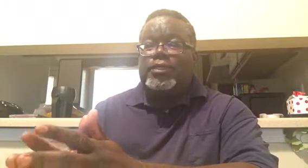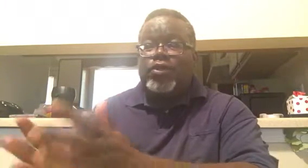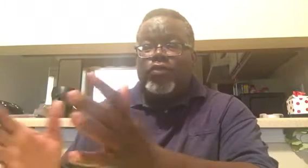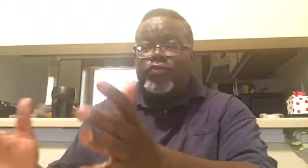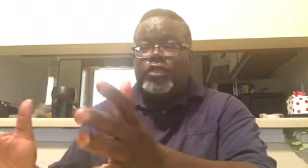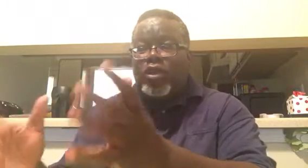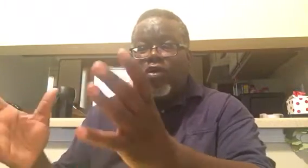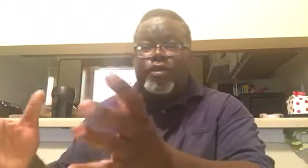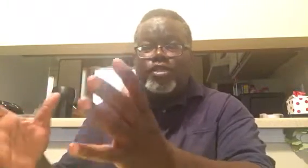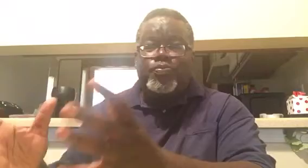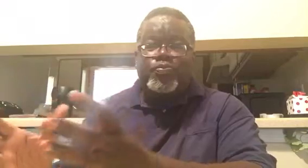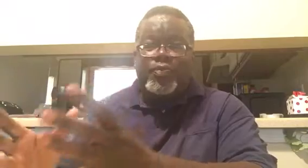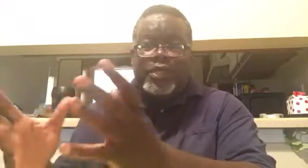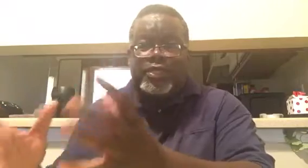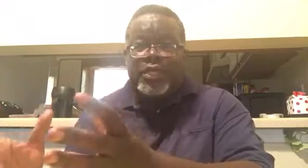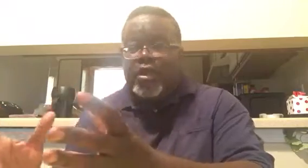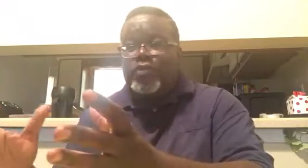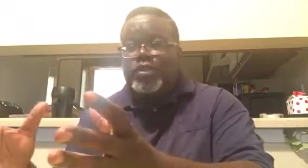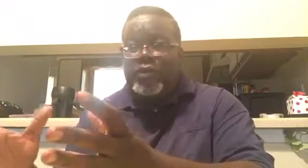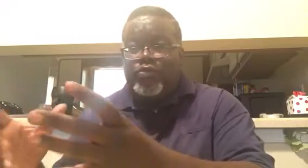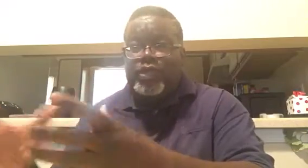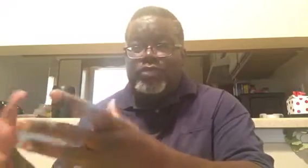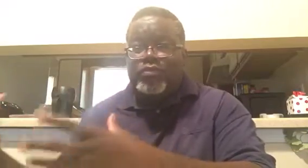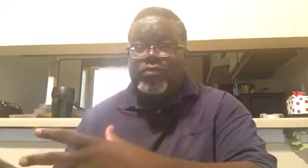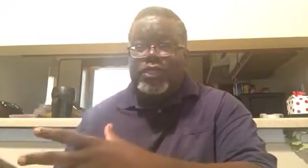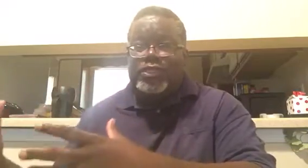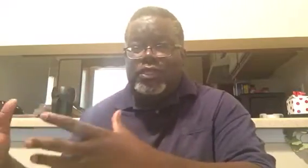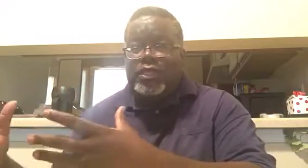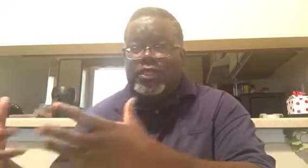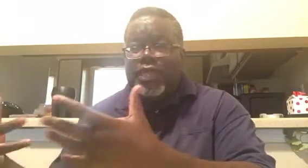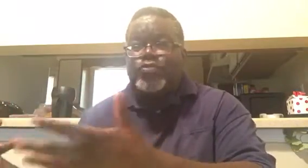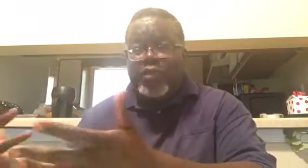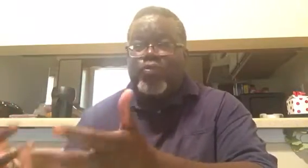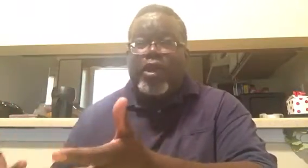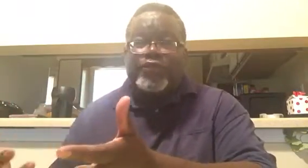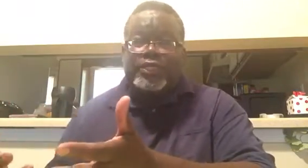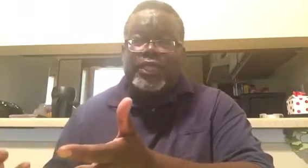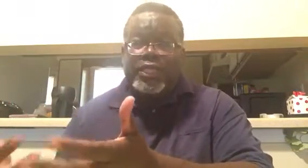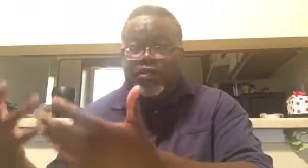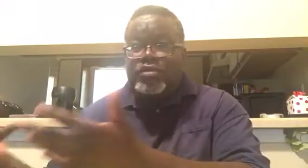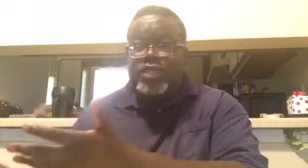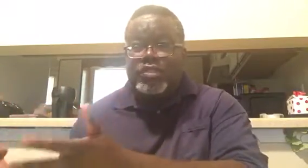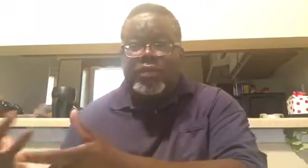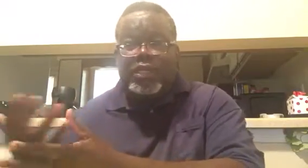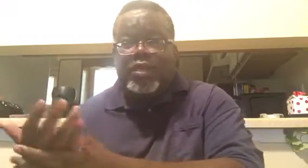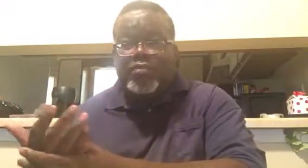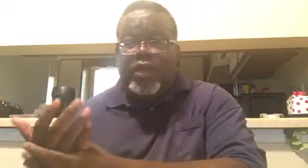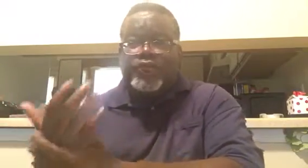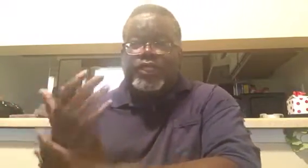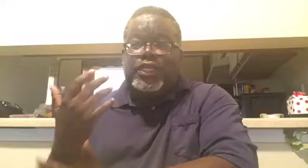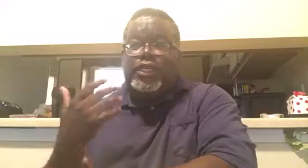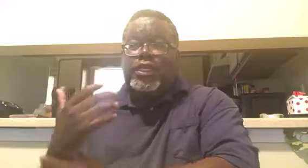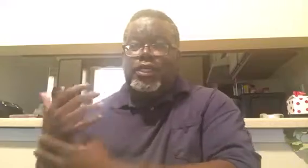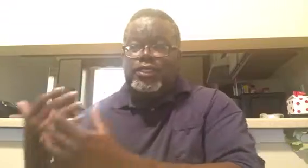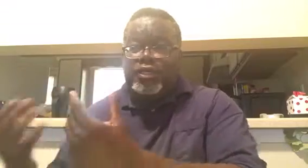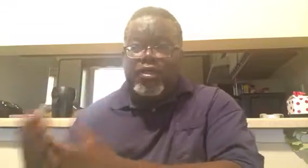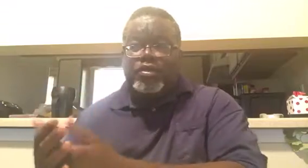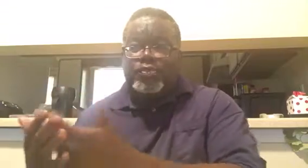so she always speaks encouragement, which, which that's what prophecy in New Testament prophecy is encouragement,